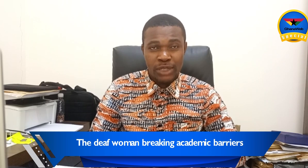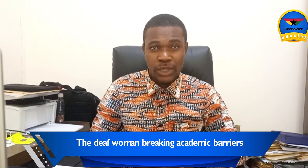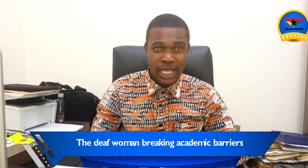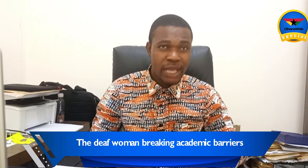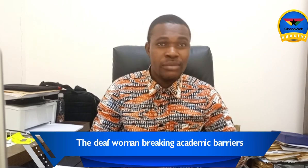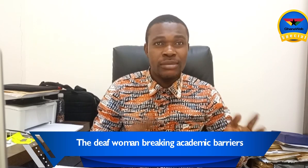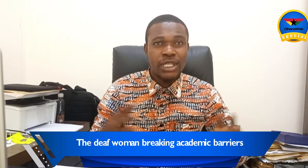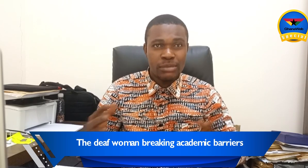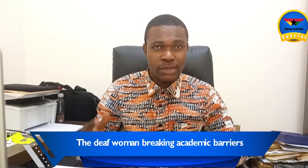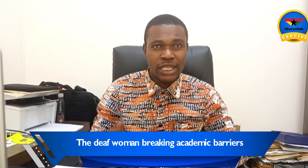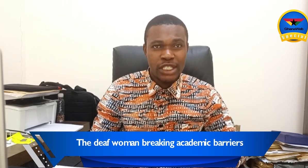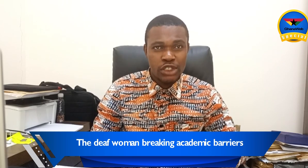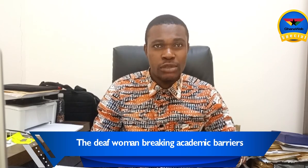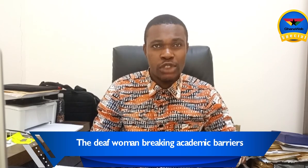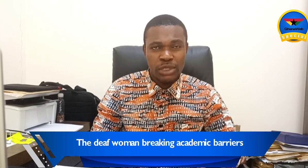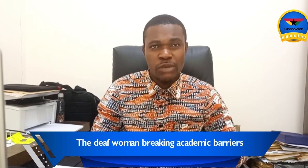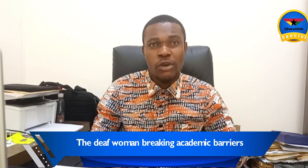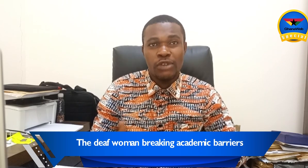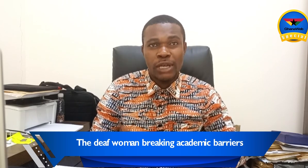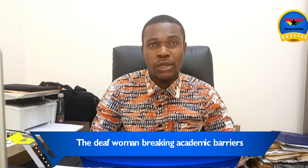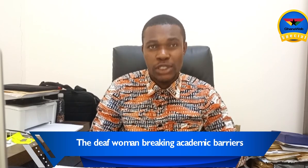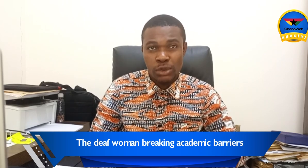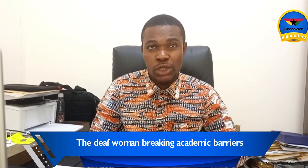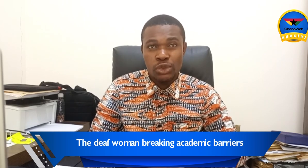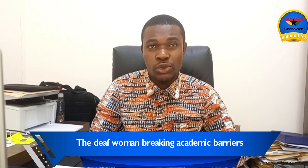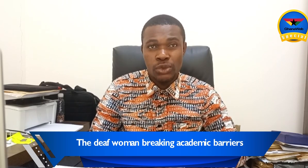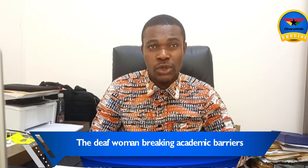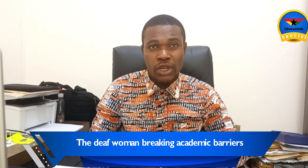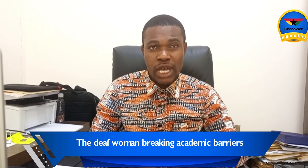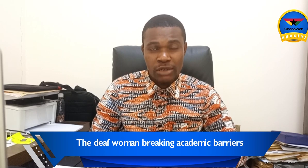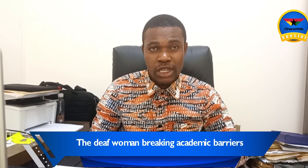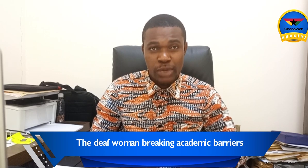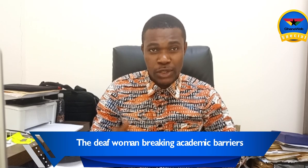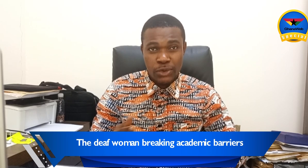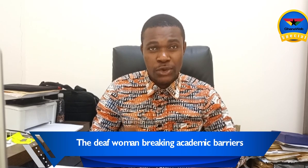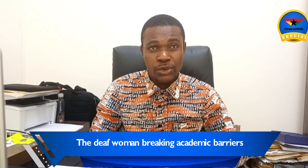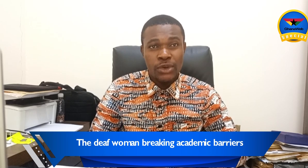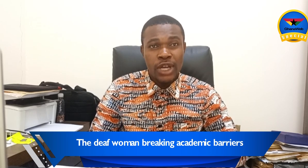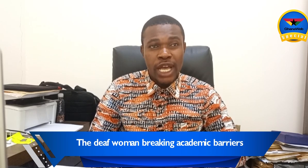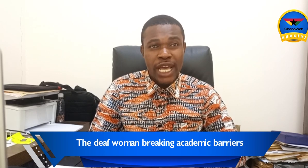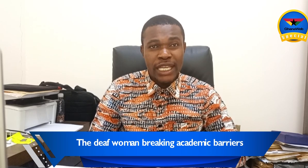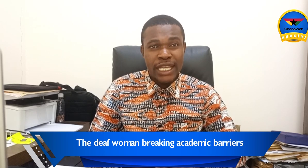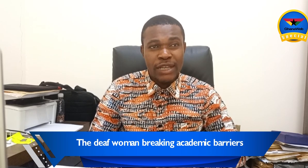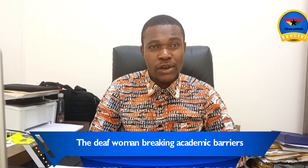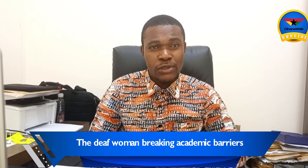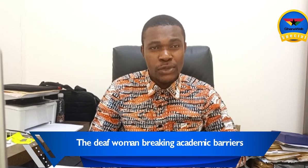But with time, I think she became one of that when she was able to put her through. And then also